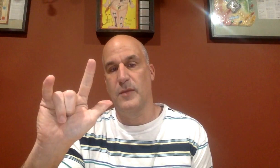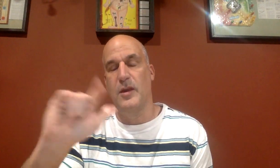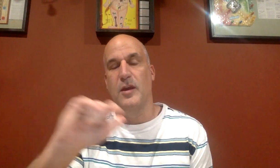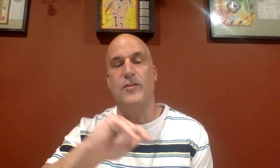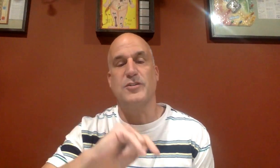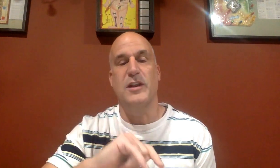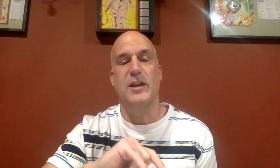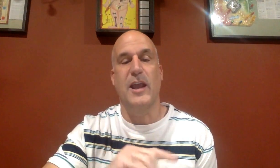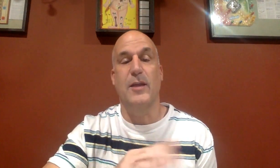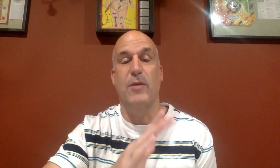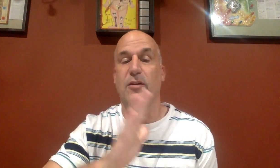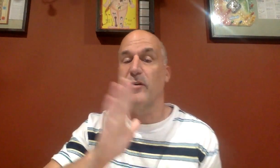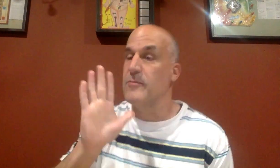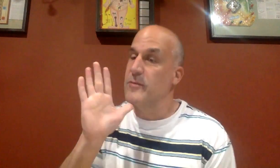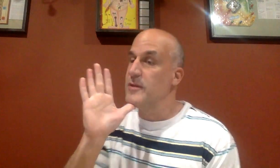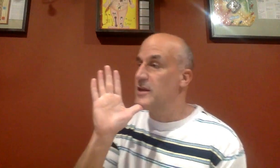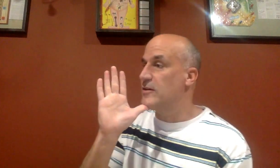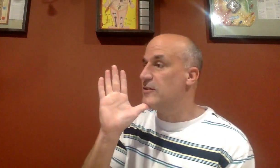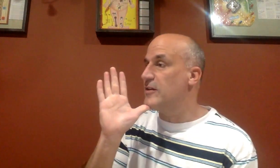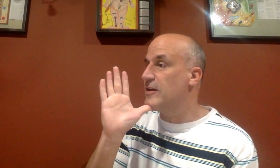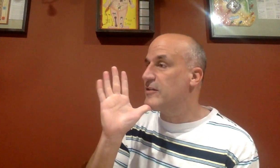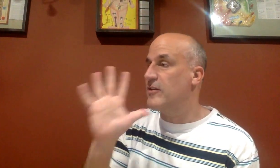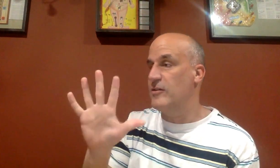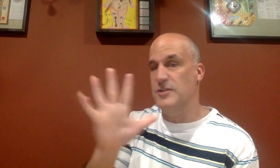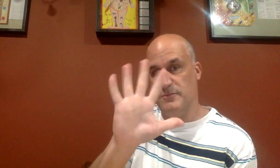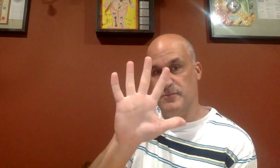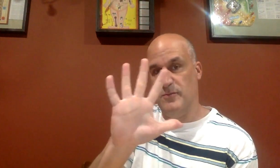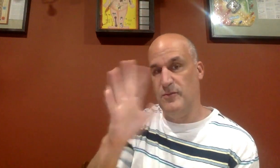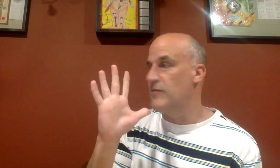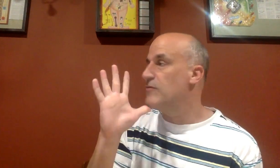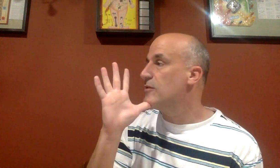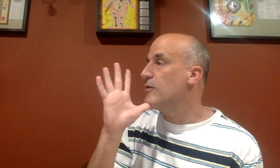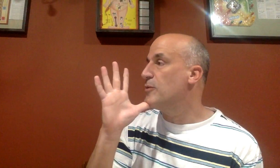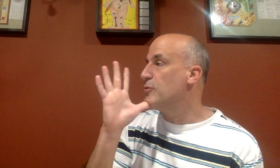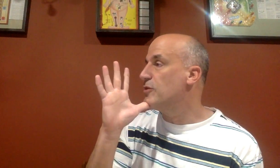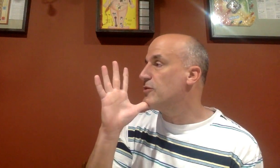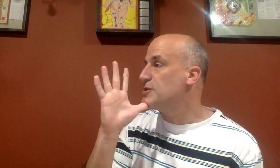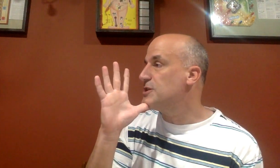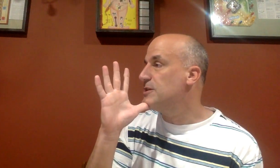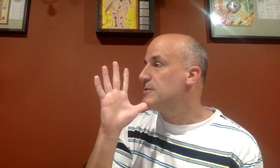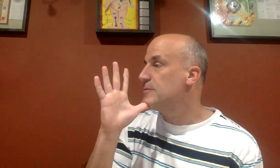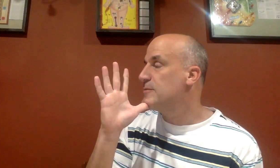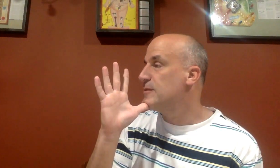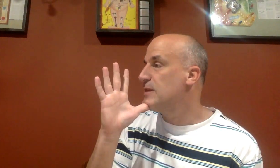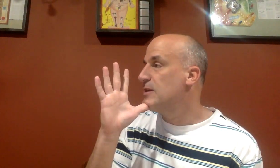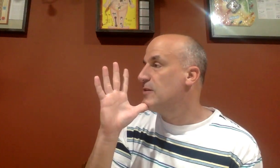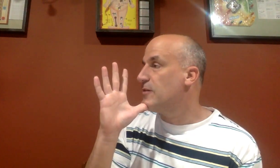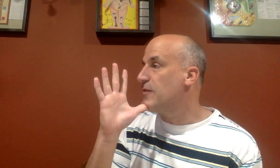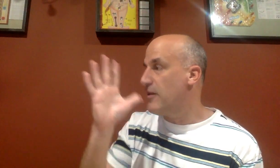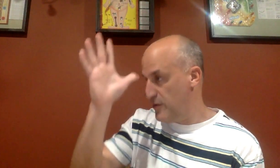If you're trying to indicate a mother, it looks like this. So you just, you're, but you put it to your chin for a father. You